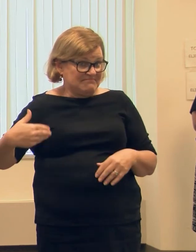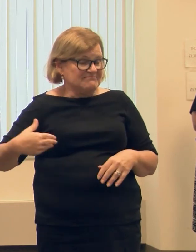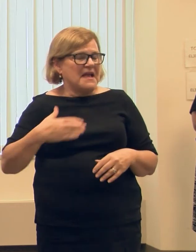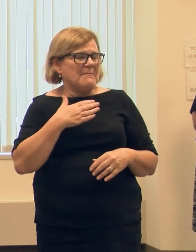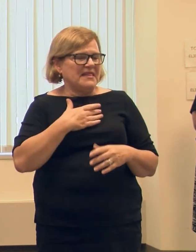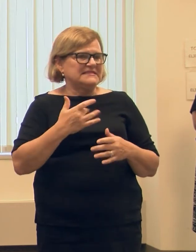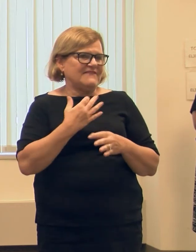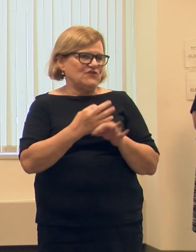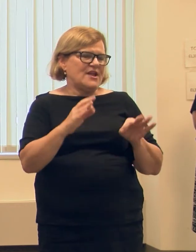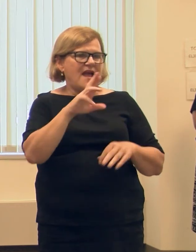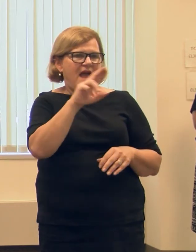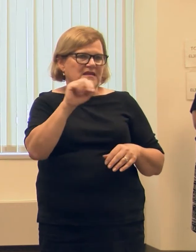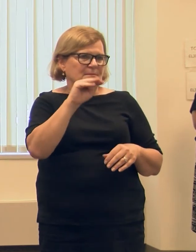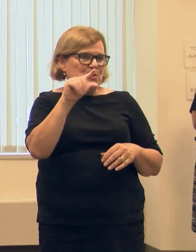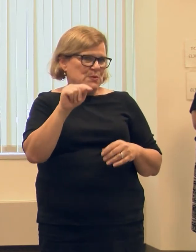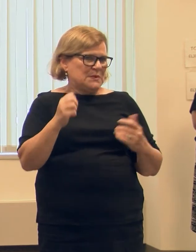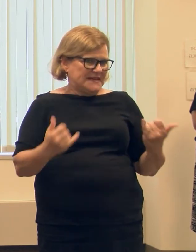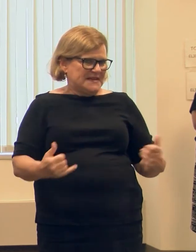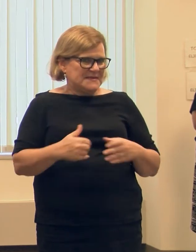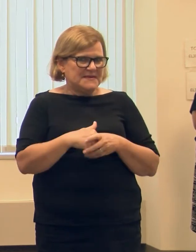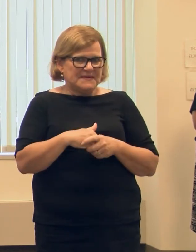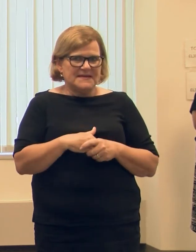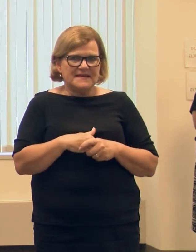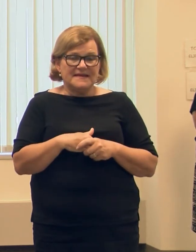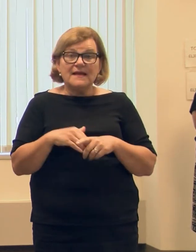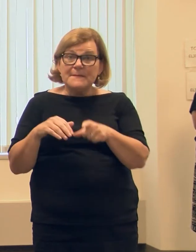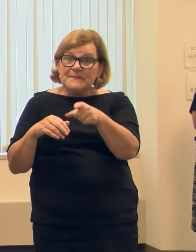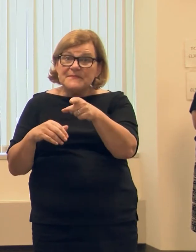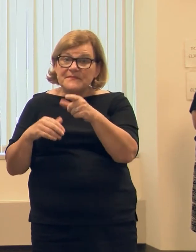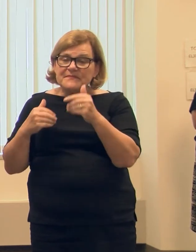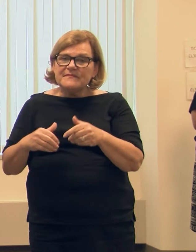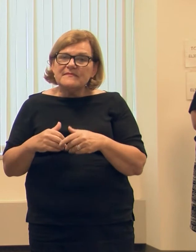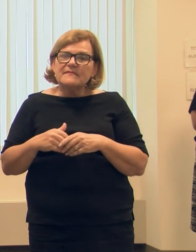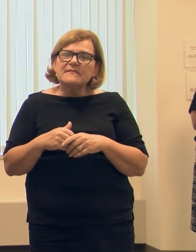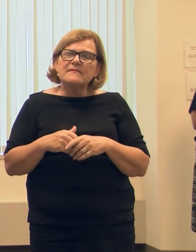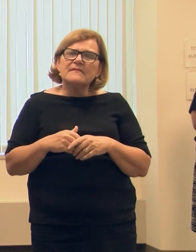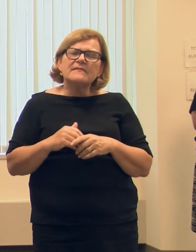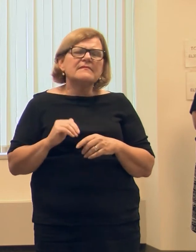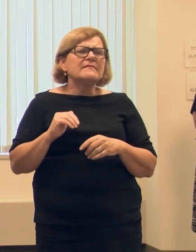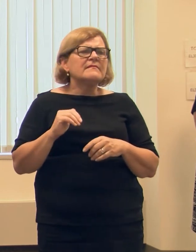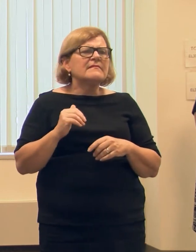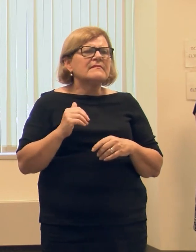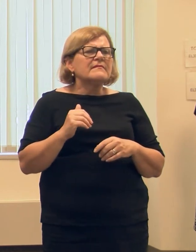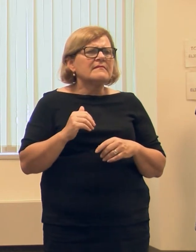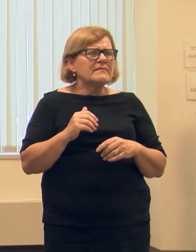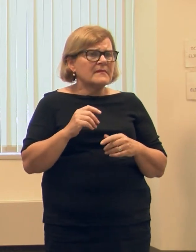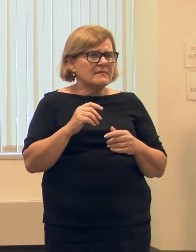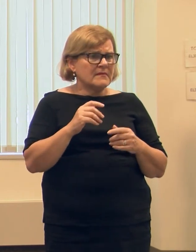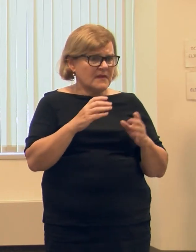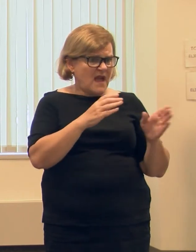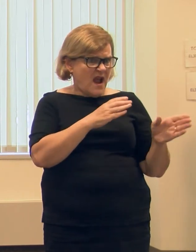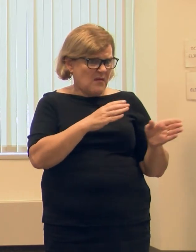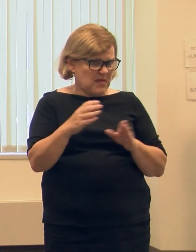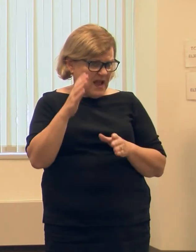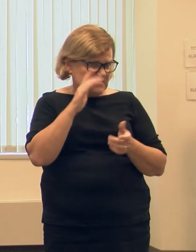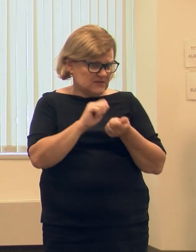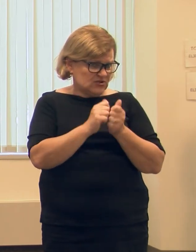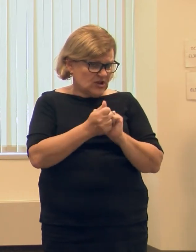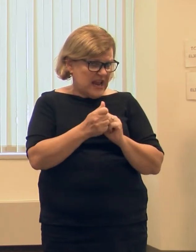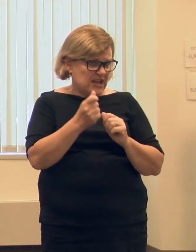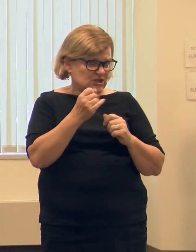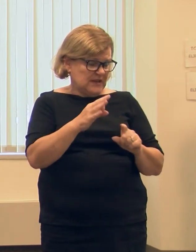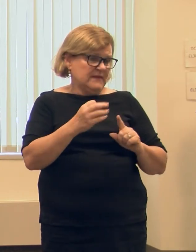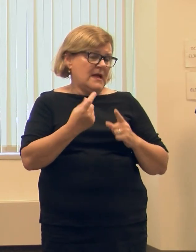please feel free to unmute yourself now. Yeah. Go ahead. So are plans subject to change moving forward as the